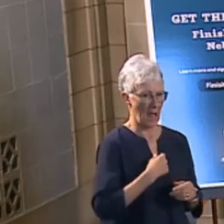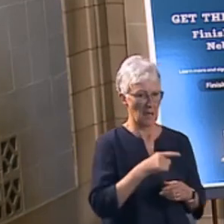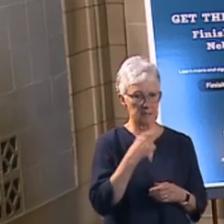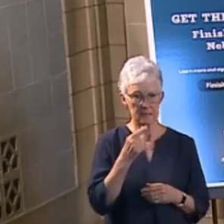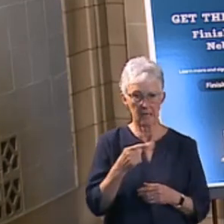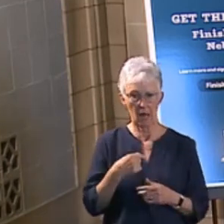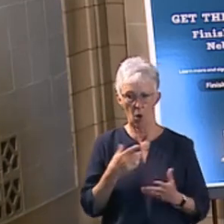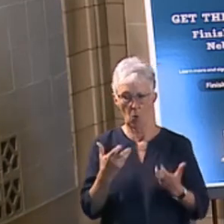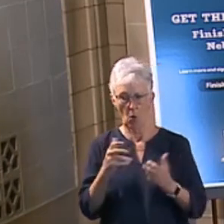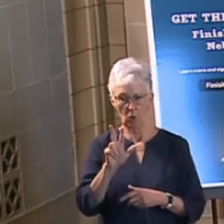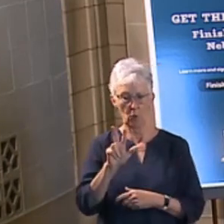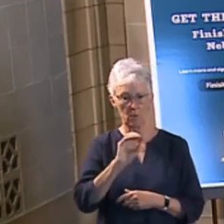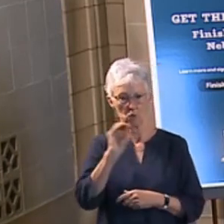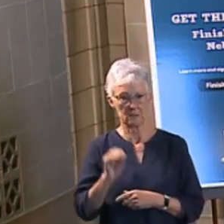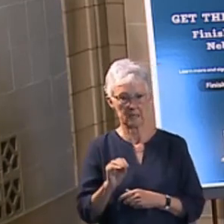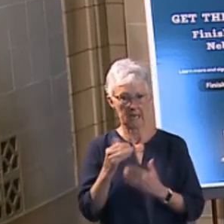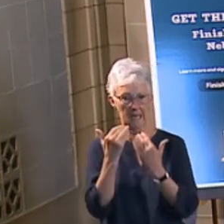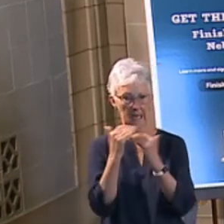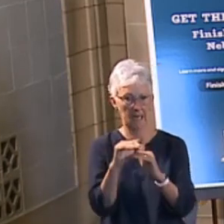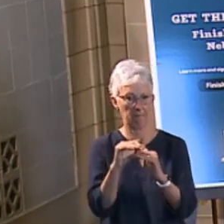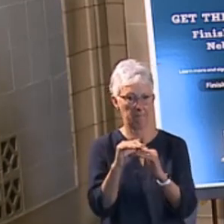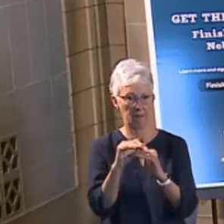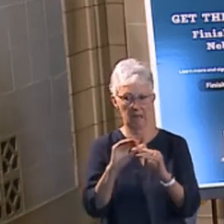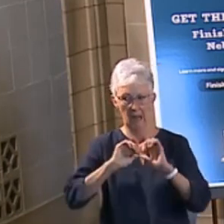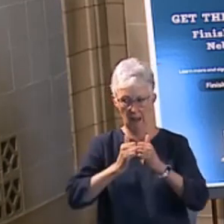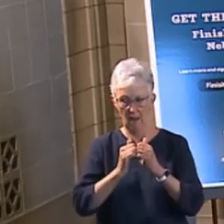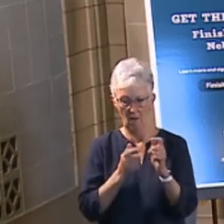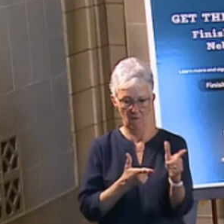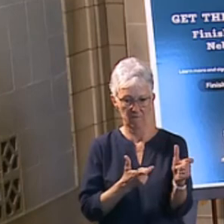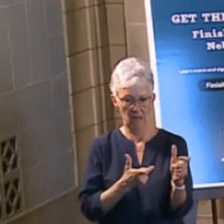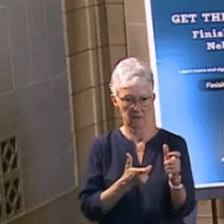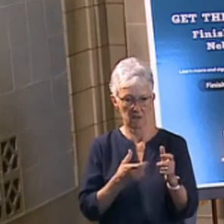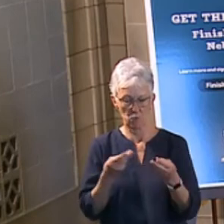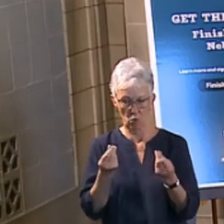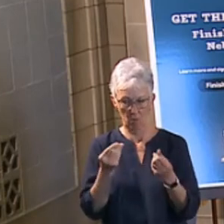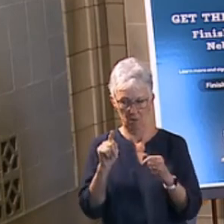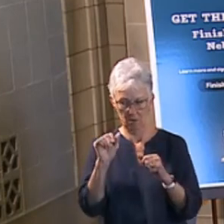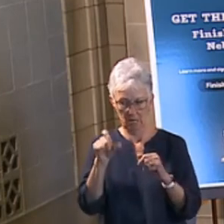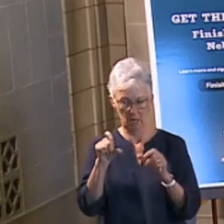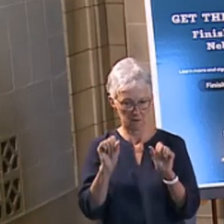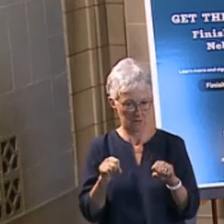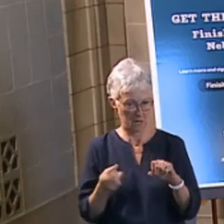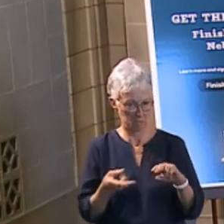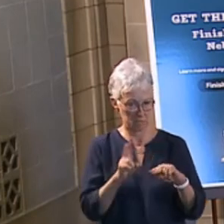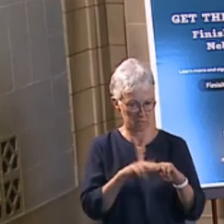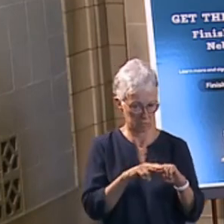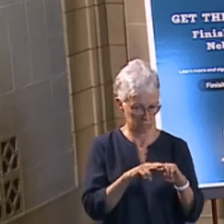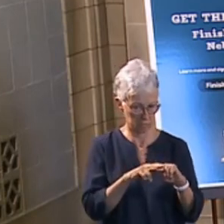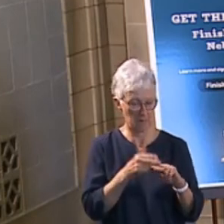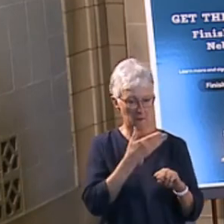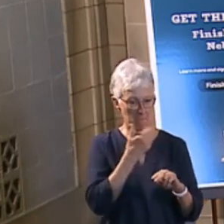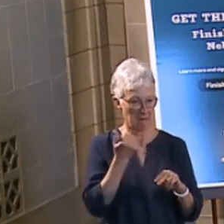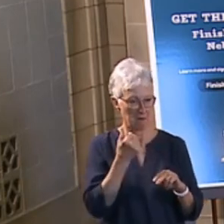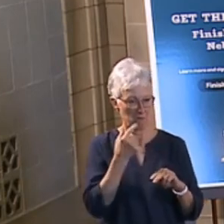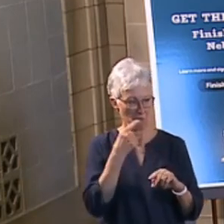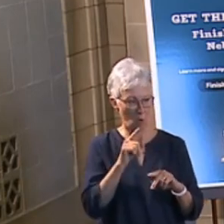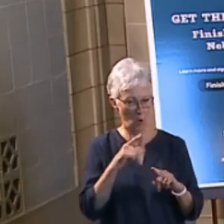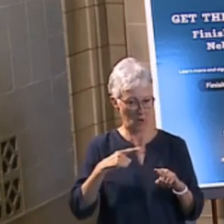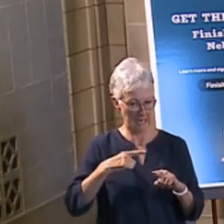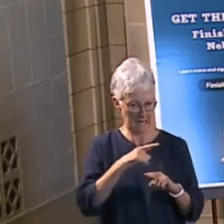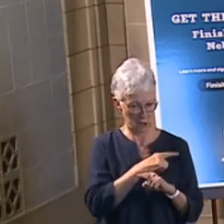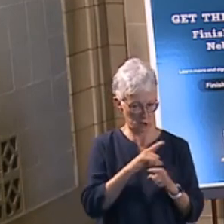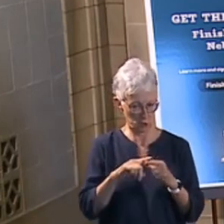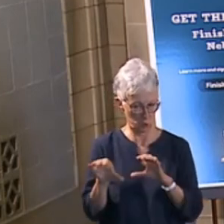% limit on how fast property taxes could go up versus...it would be better for the legislature to do that rather than wait for a ballot initiative